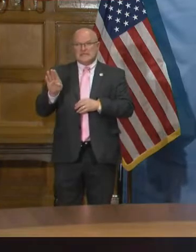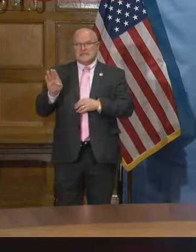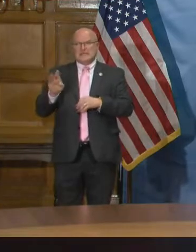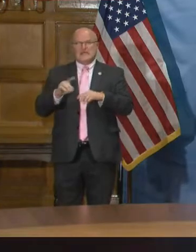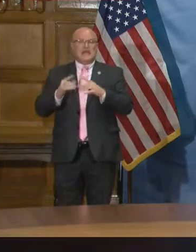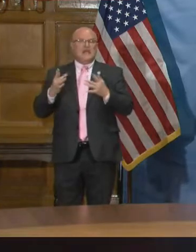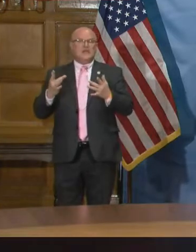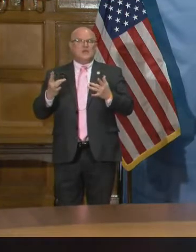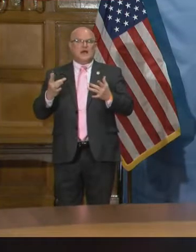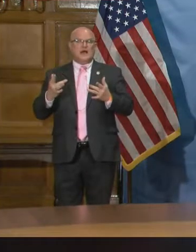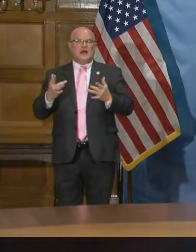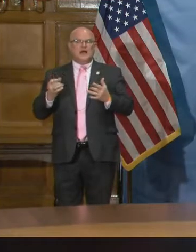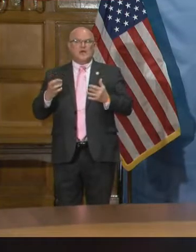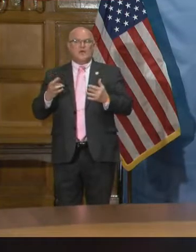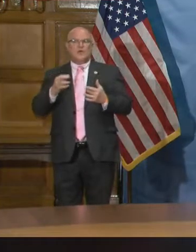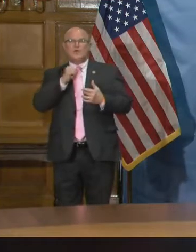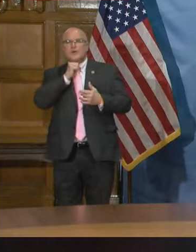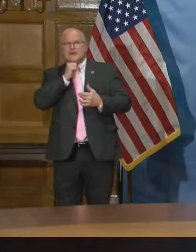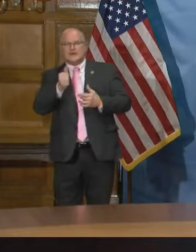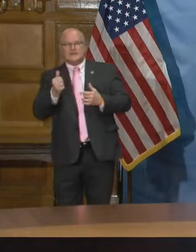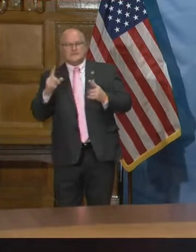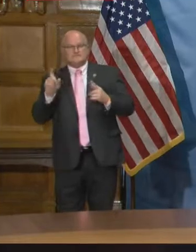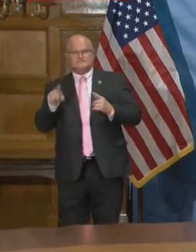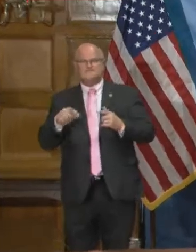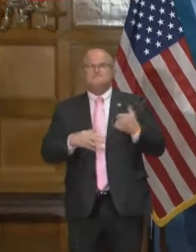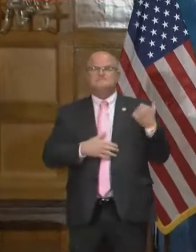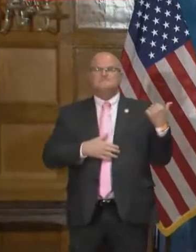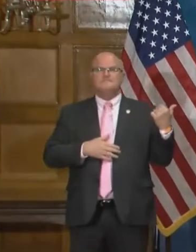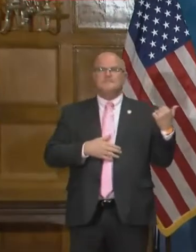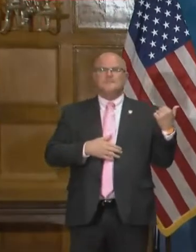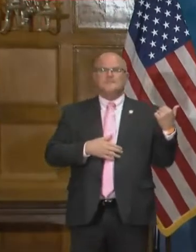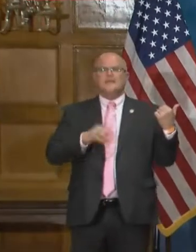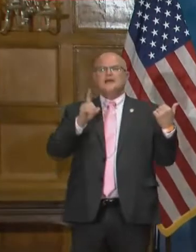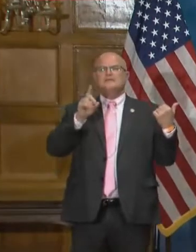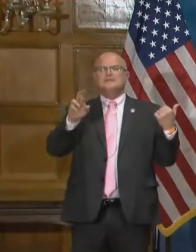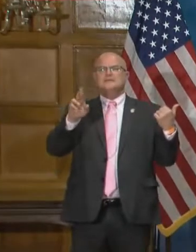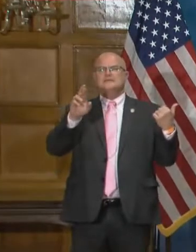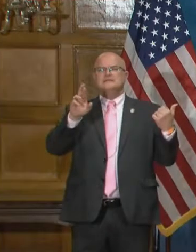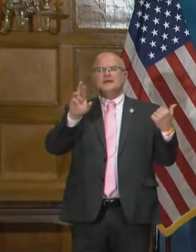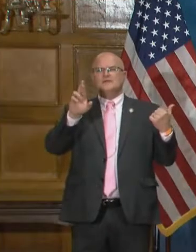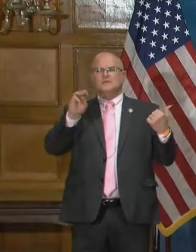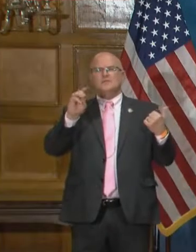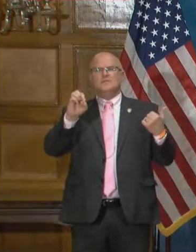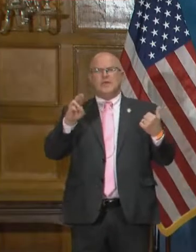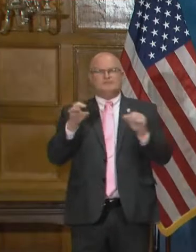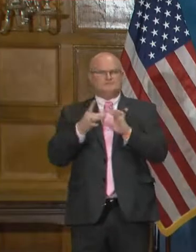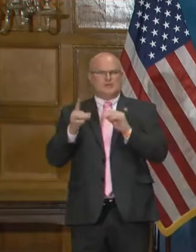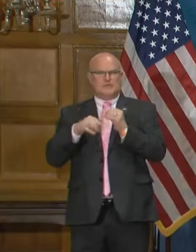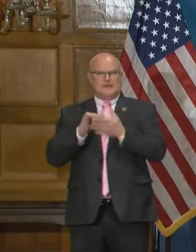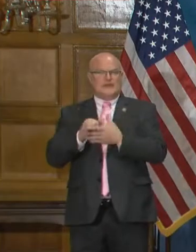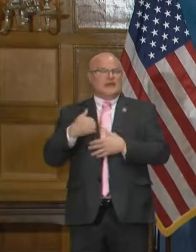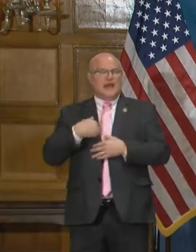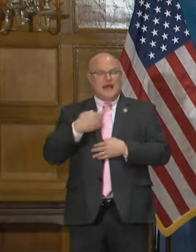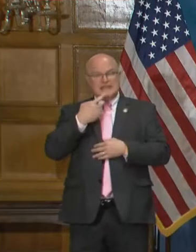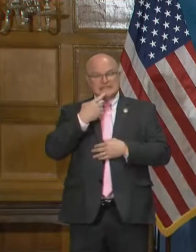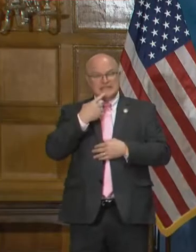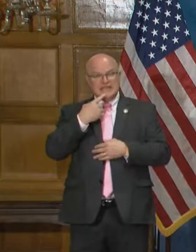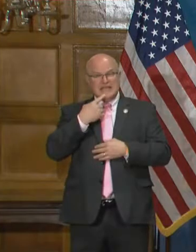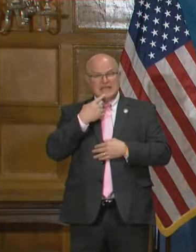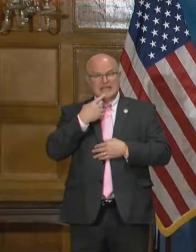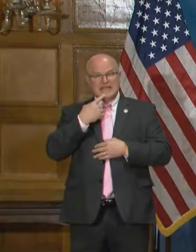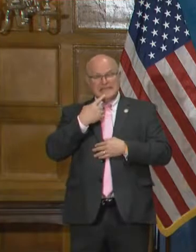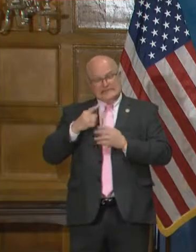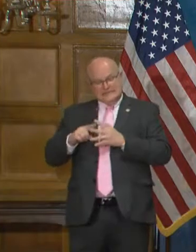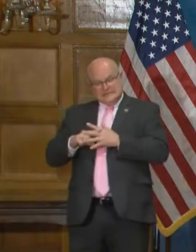and why if so or if not? I'm going to let Dr Romero comment on that. I would say at the